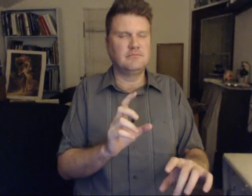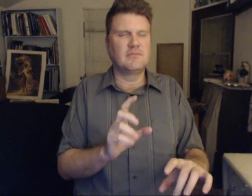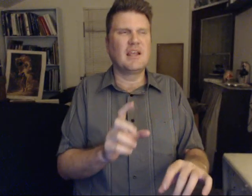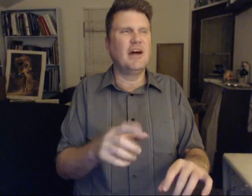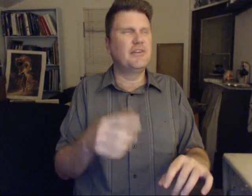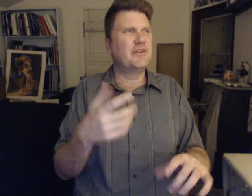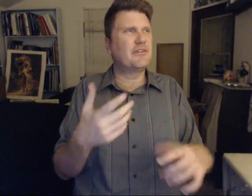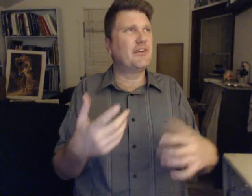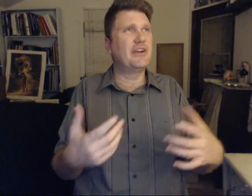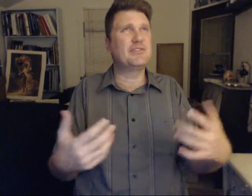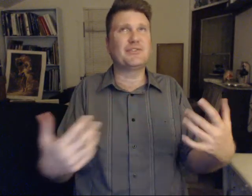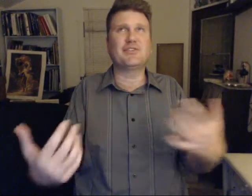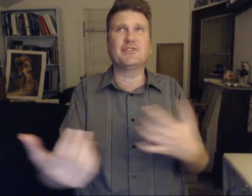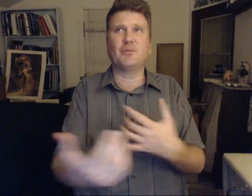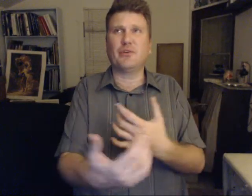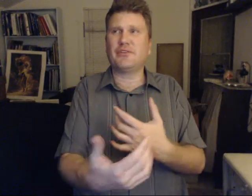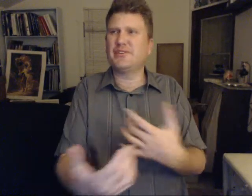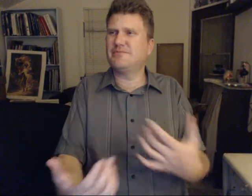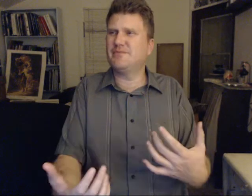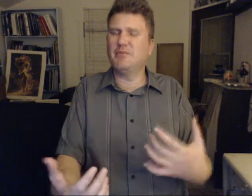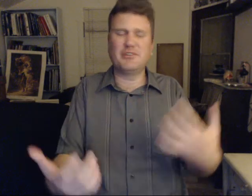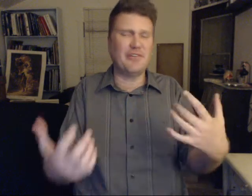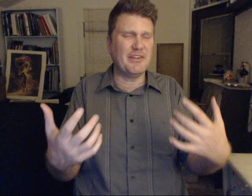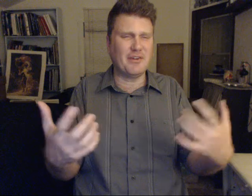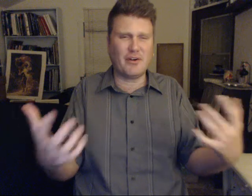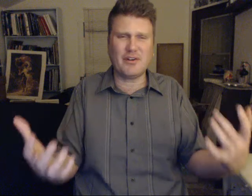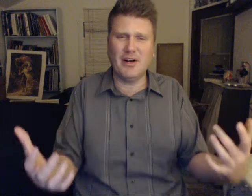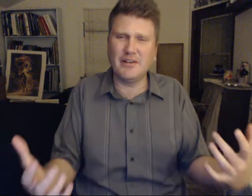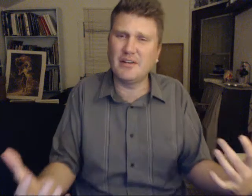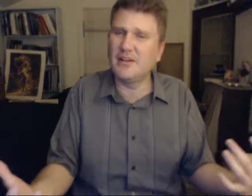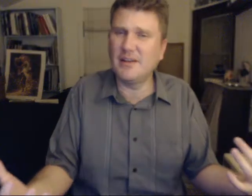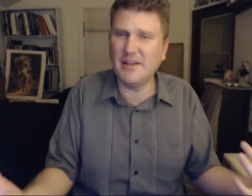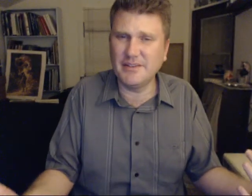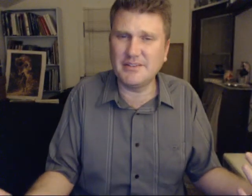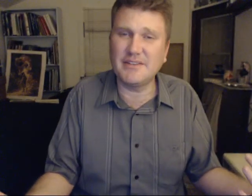How do you think your financial system works? Much of that is an archon entity.